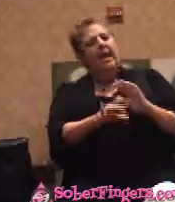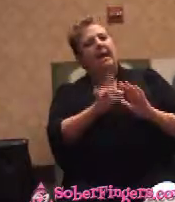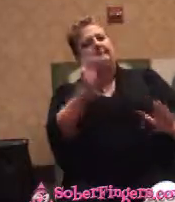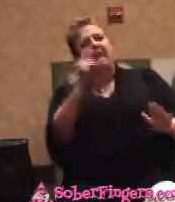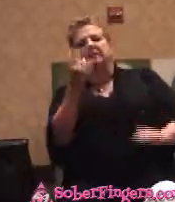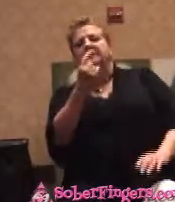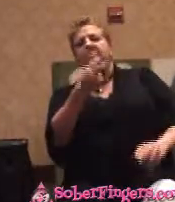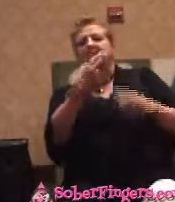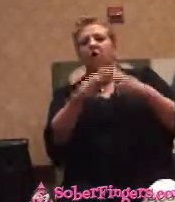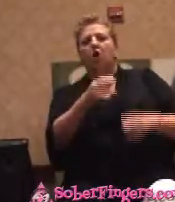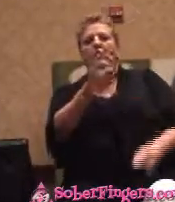Fraternity.